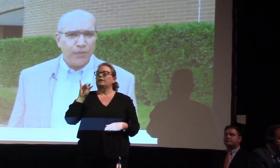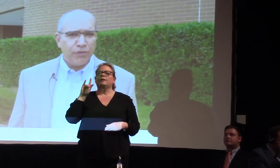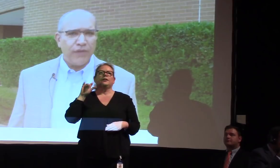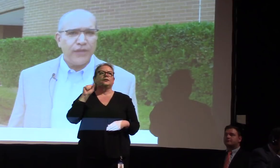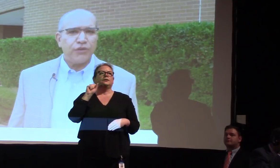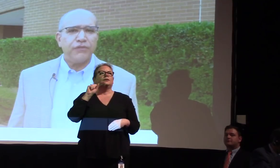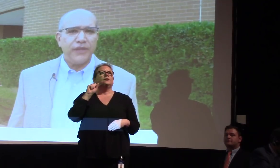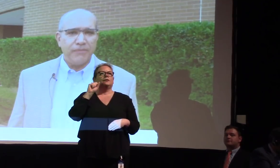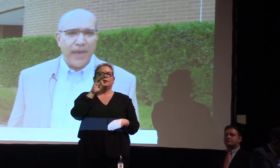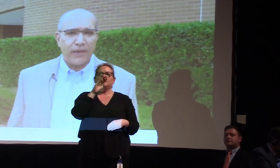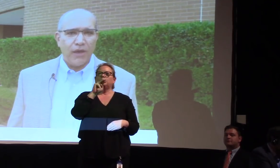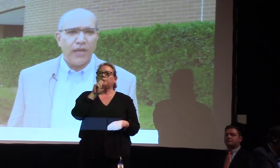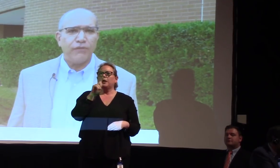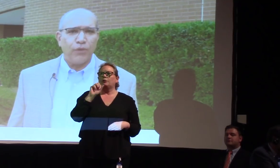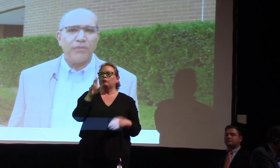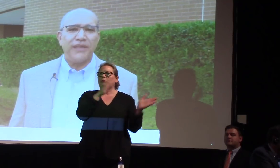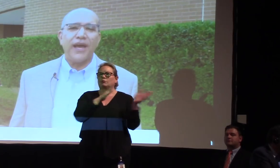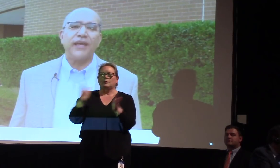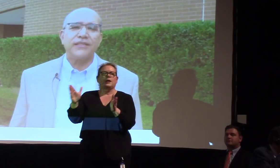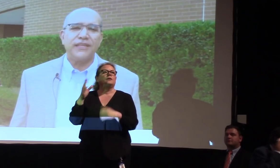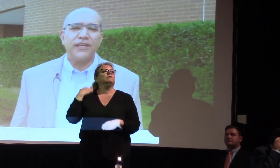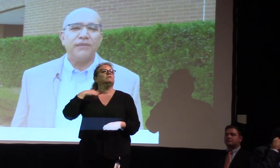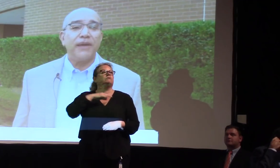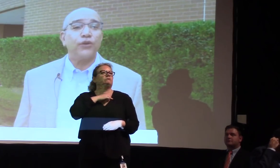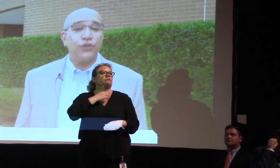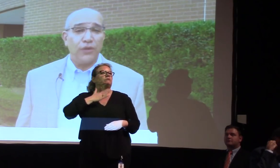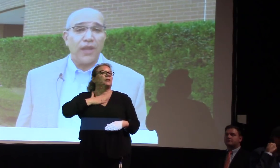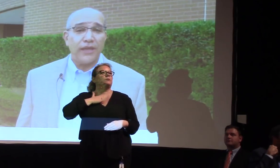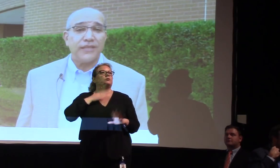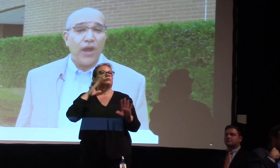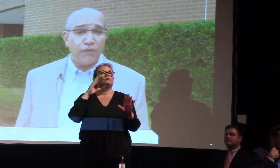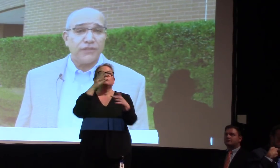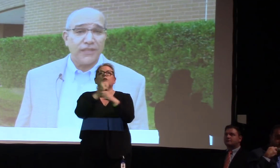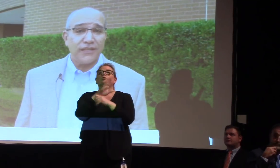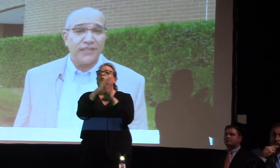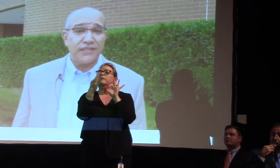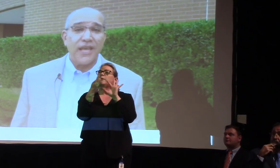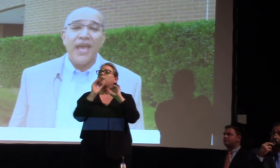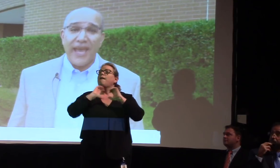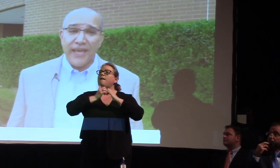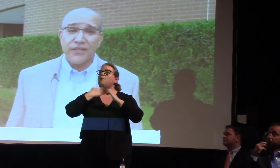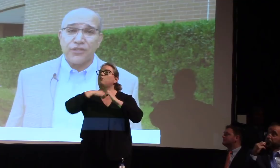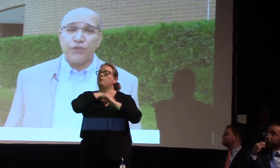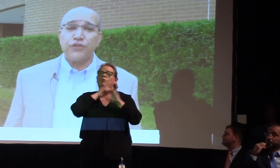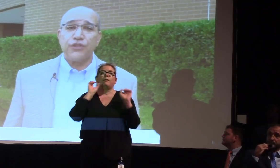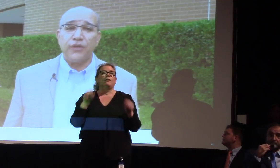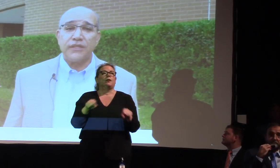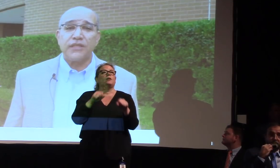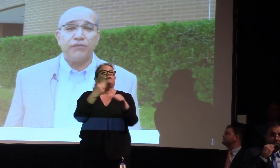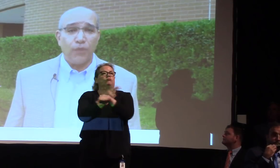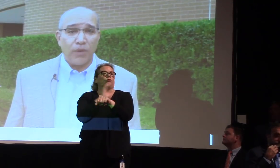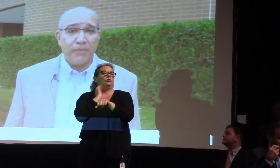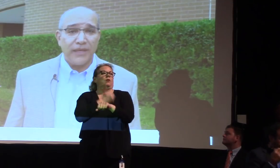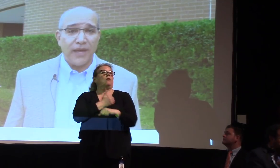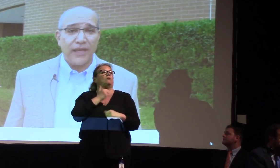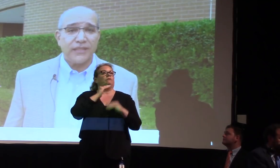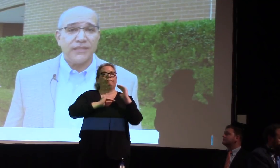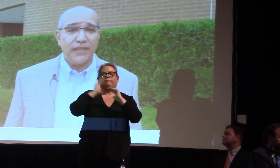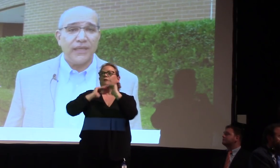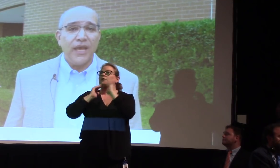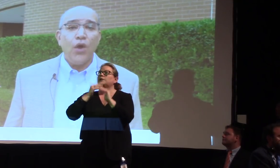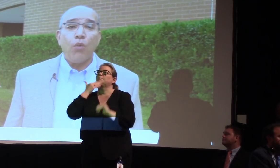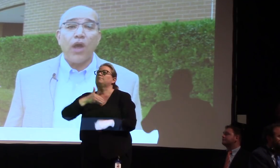us and provide your feedback on how Fort Bend ISD can better utilize our facilities and serve the students of Fort Bend